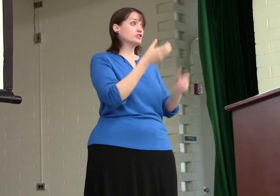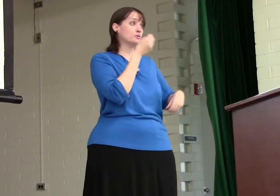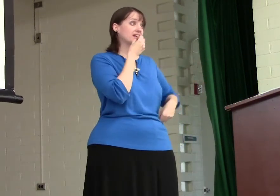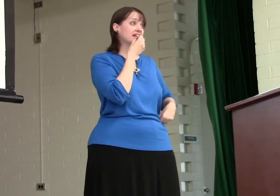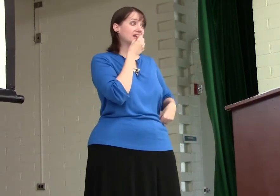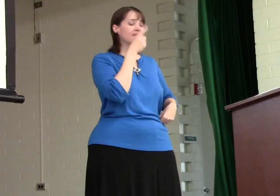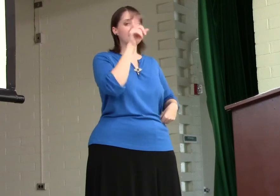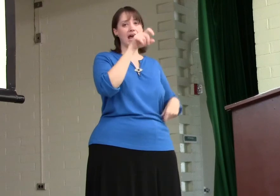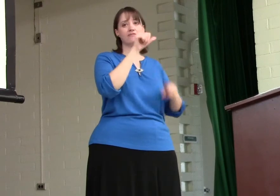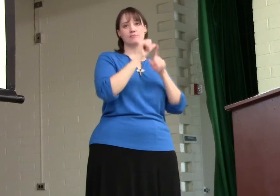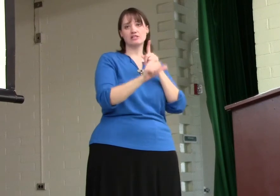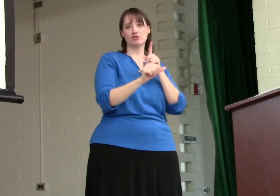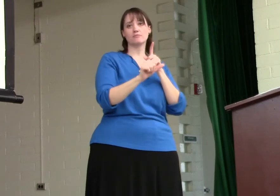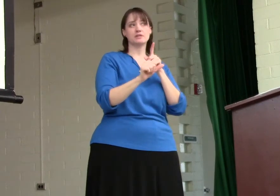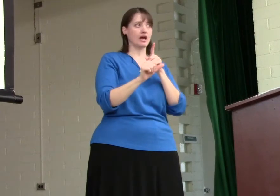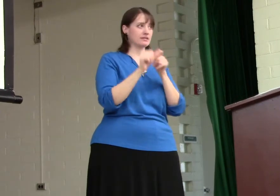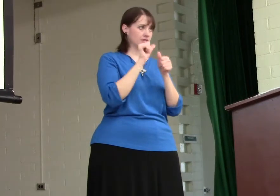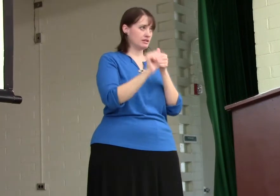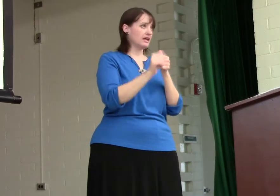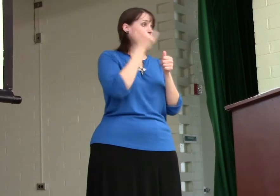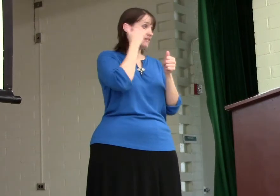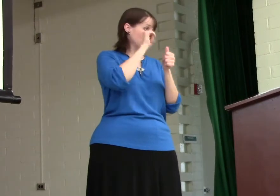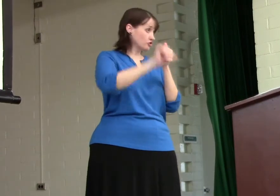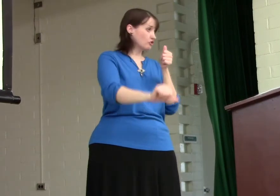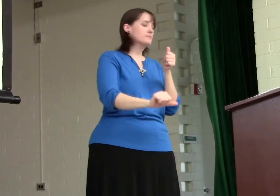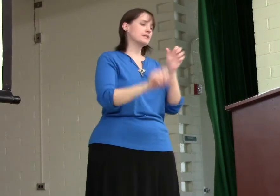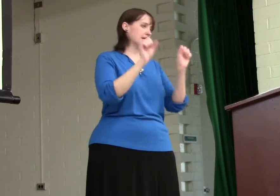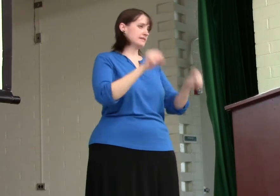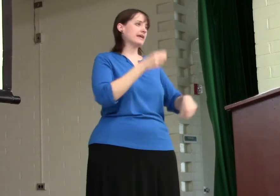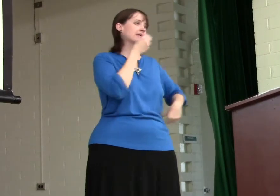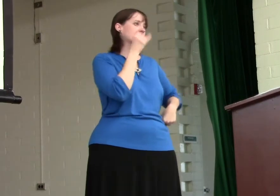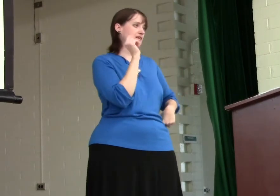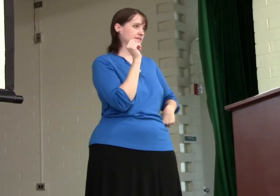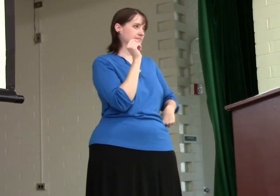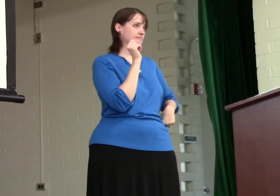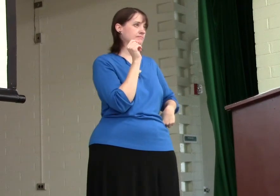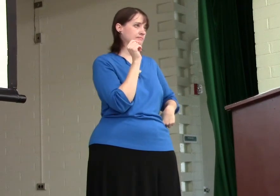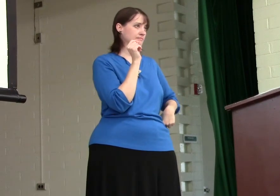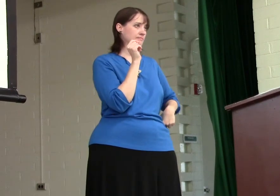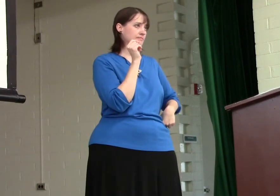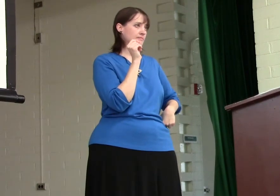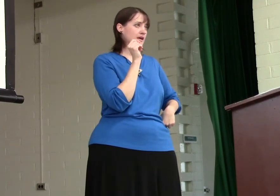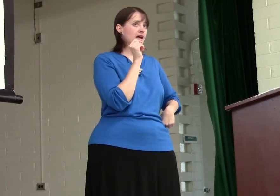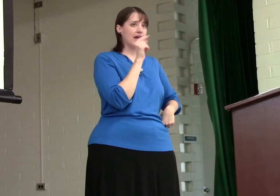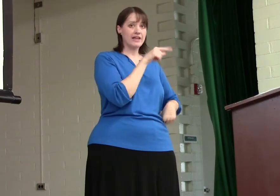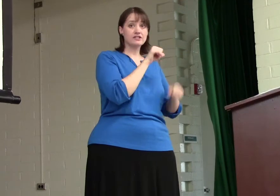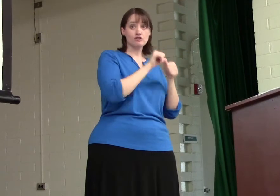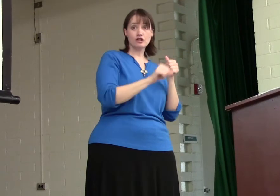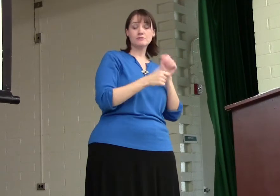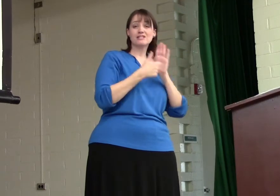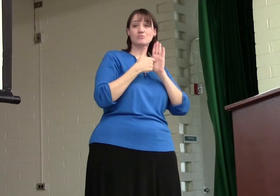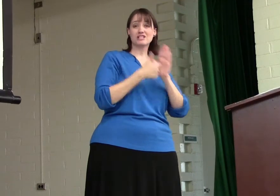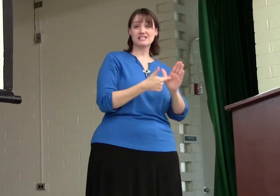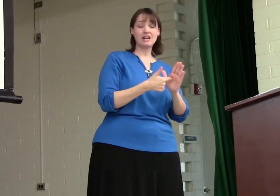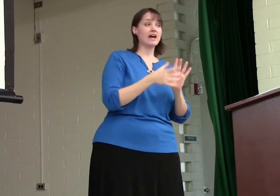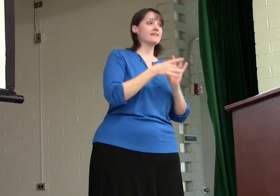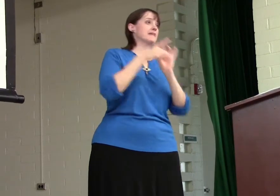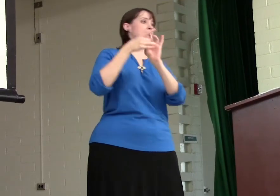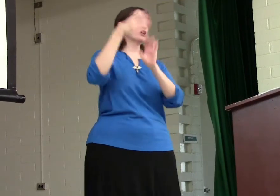to eat it, they have to be circumcised. If they're circumcised, they can eat it. And that circumcision was a sign that they belong